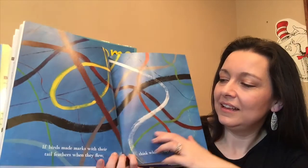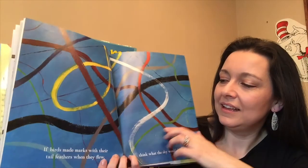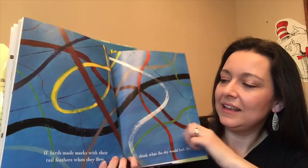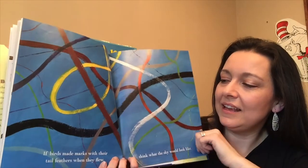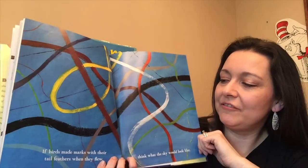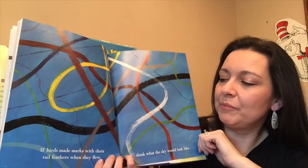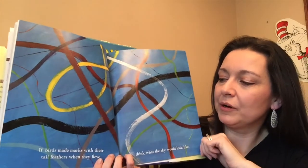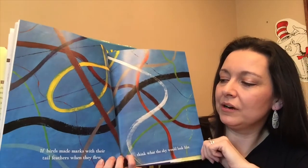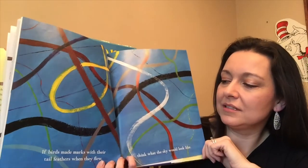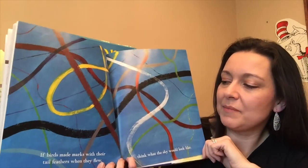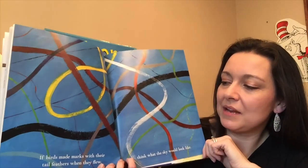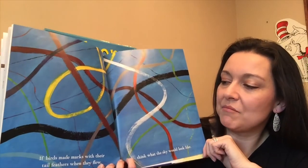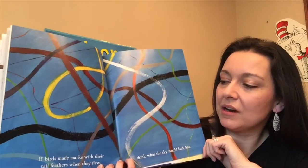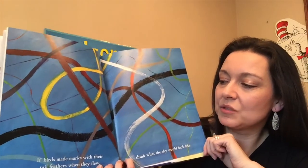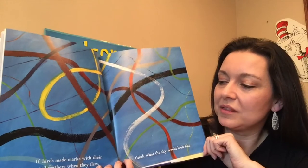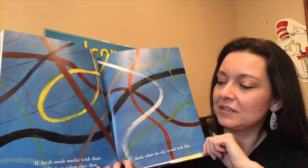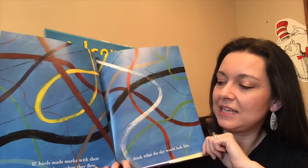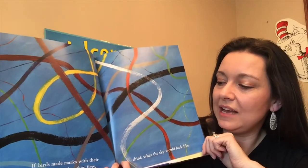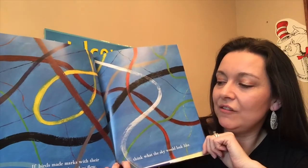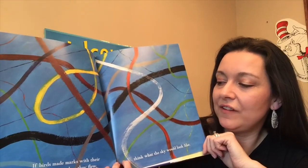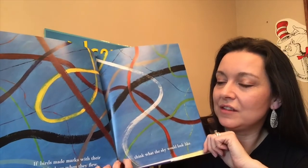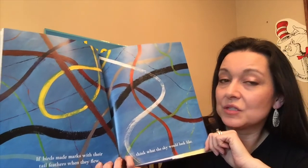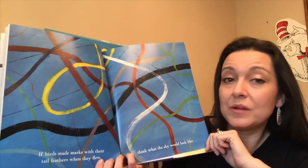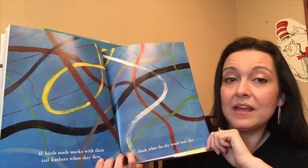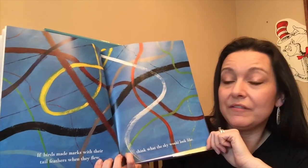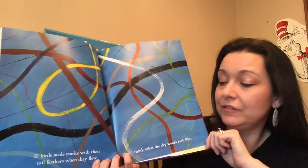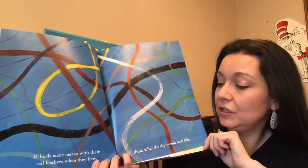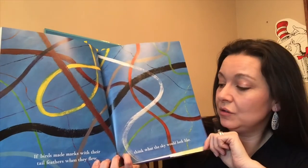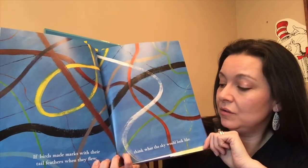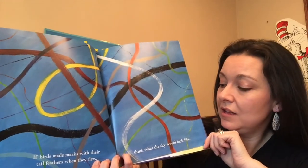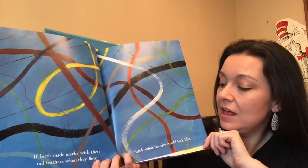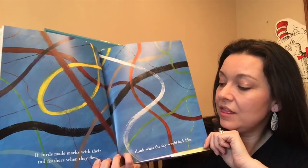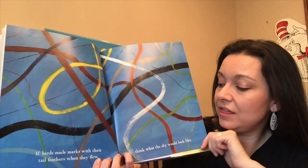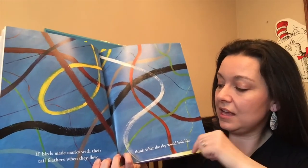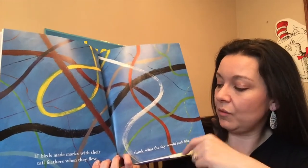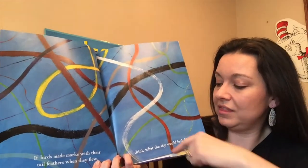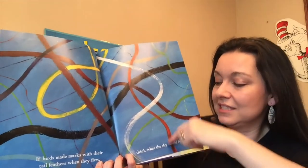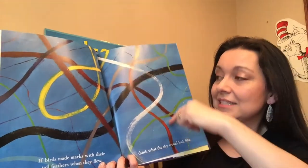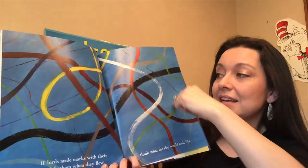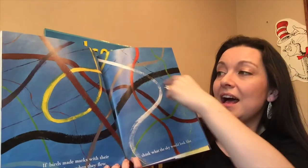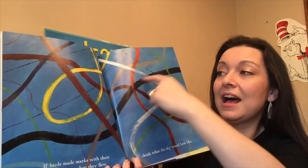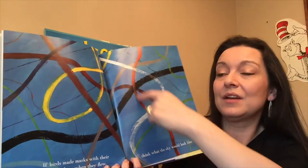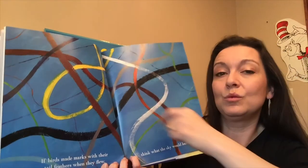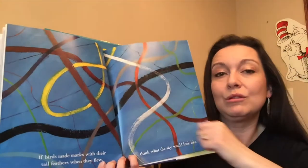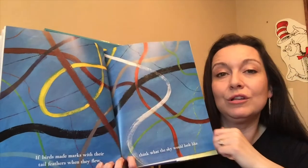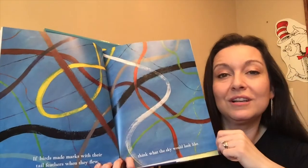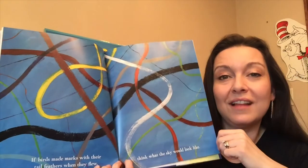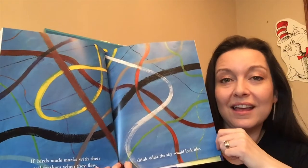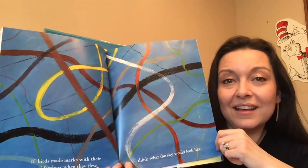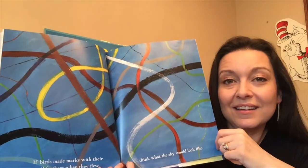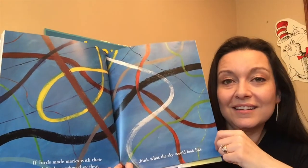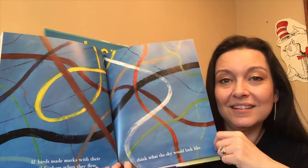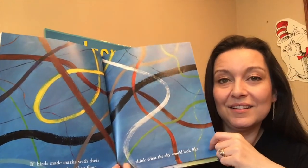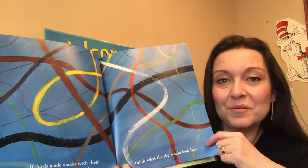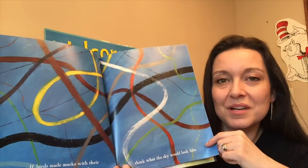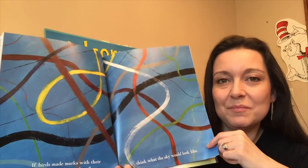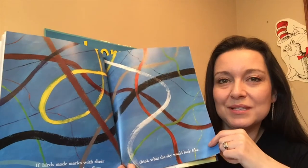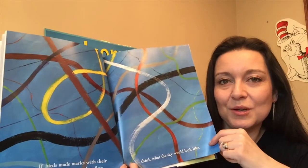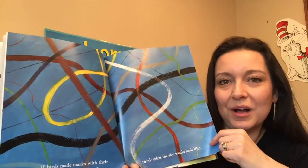if birds made marks with their tail feathers when they flew think what the sky would look like wouldn't it be so